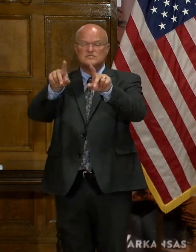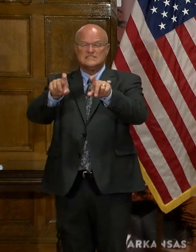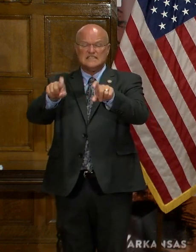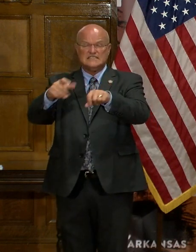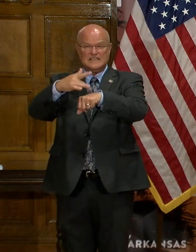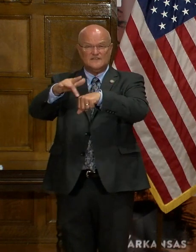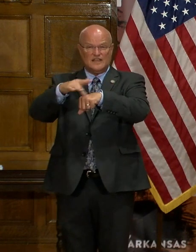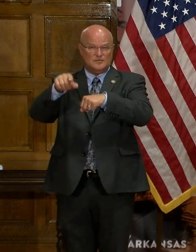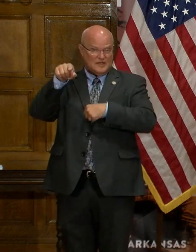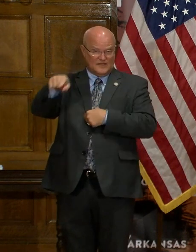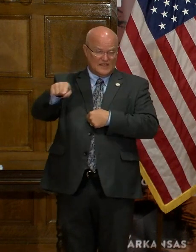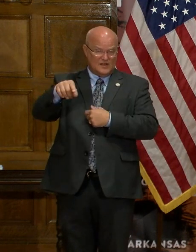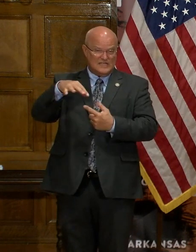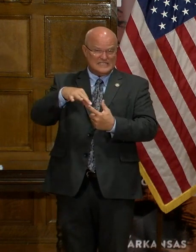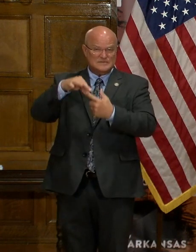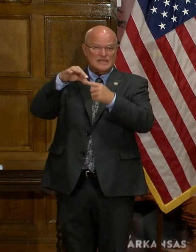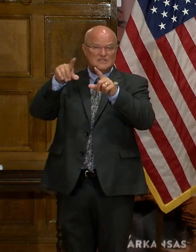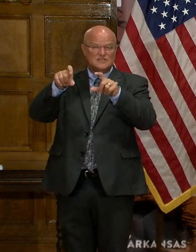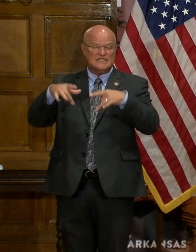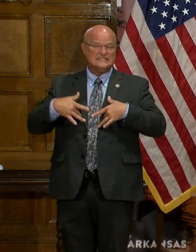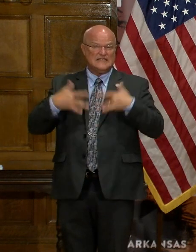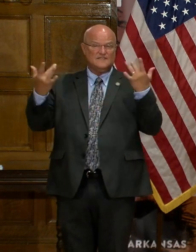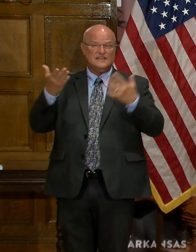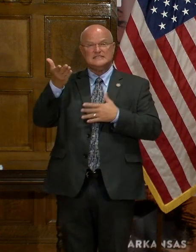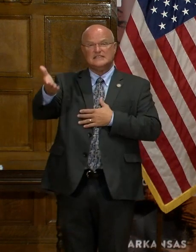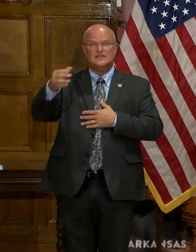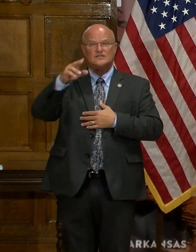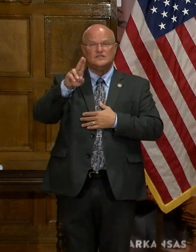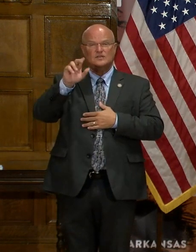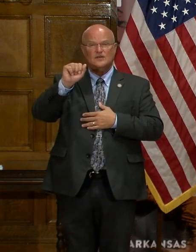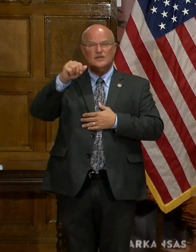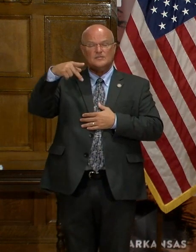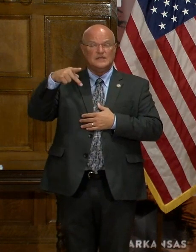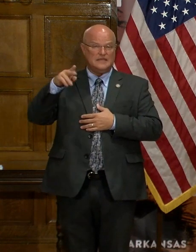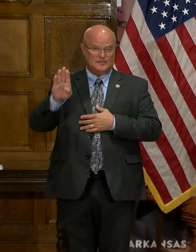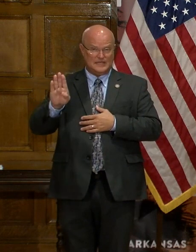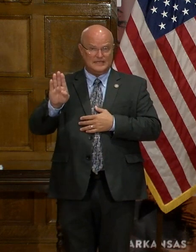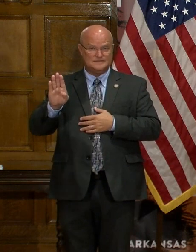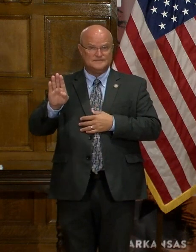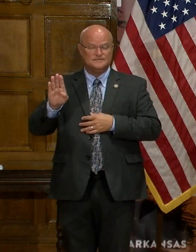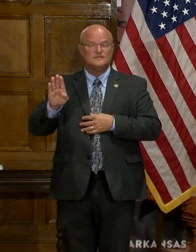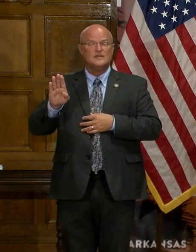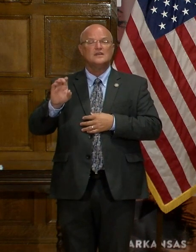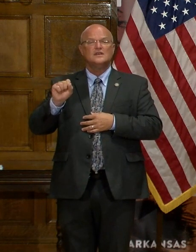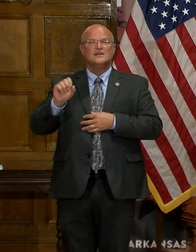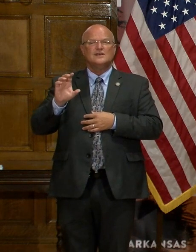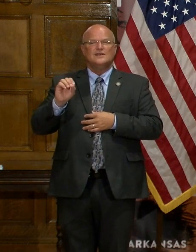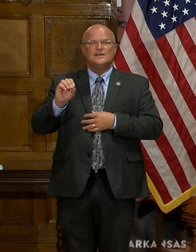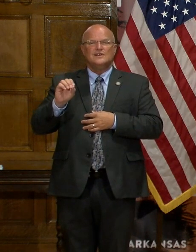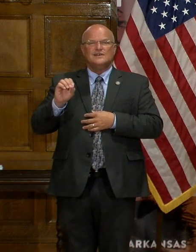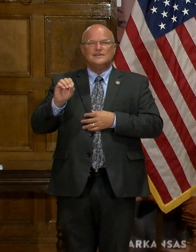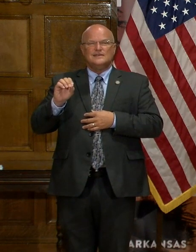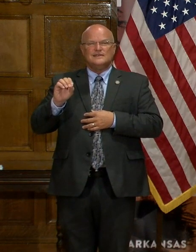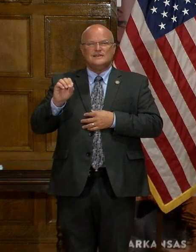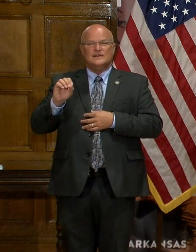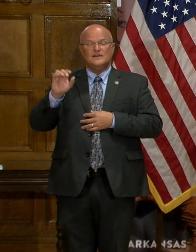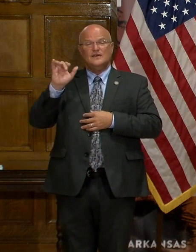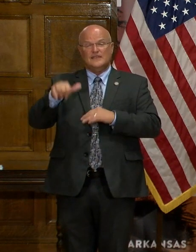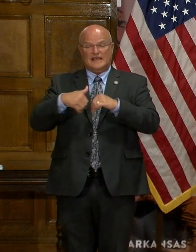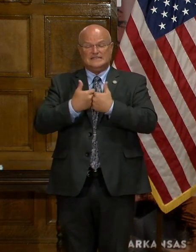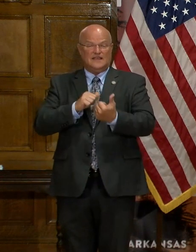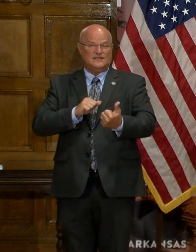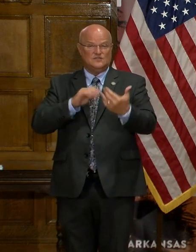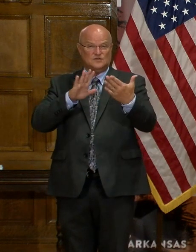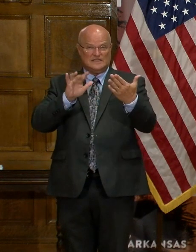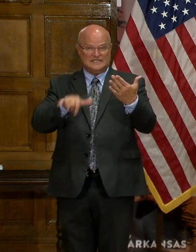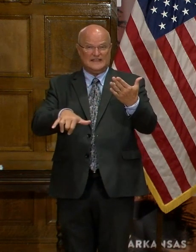availability and special testing events there at UAPB. So that's how they're